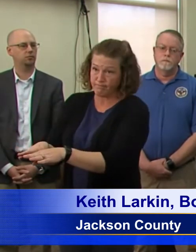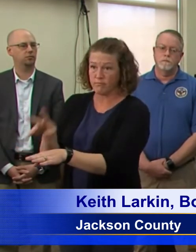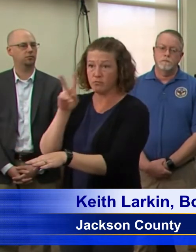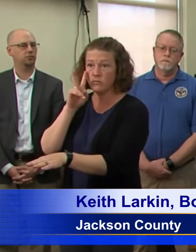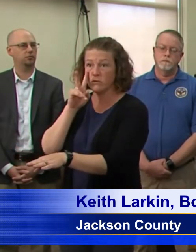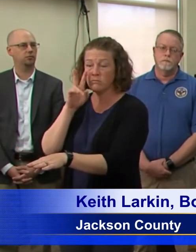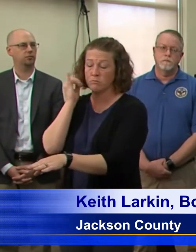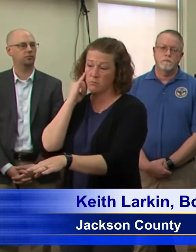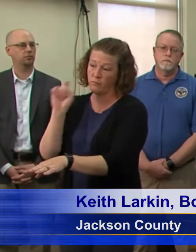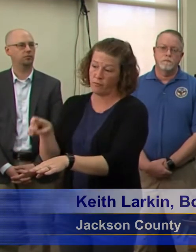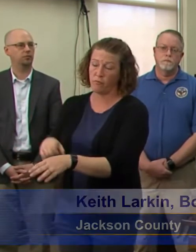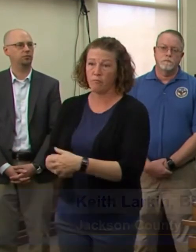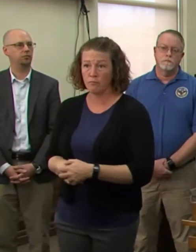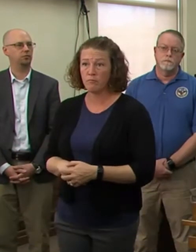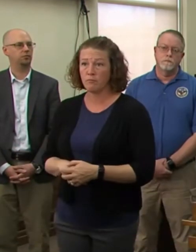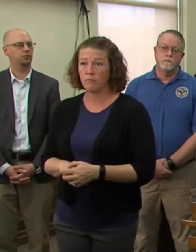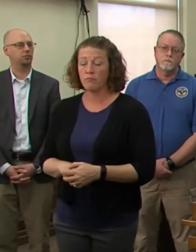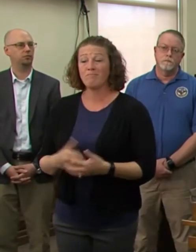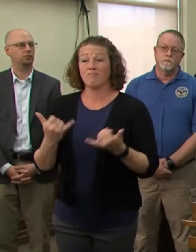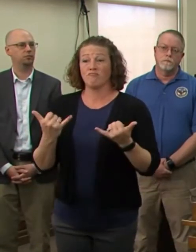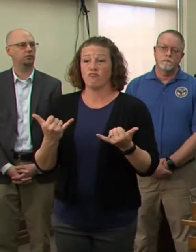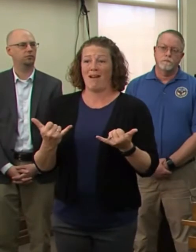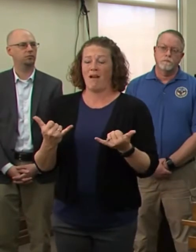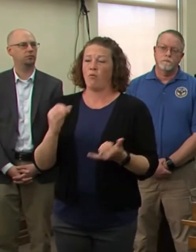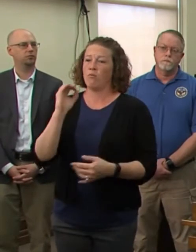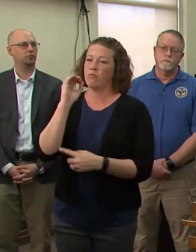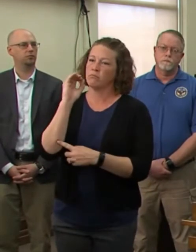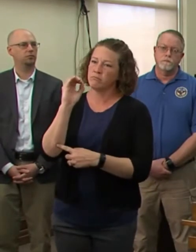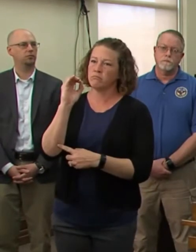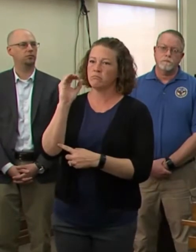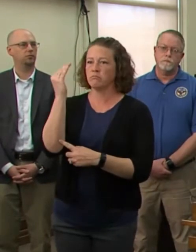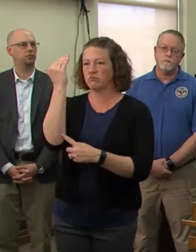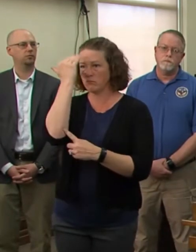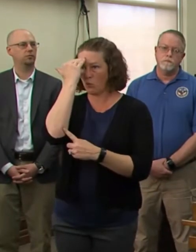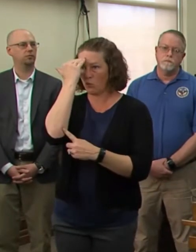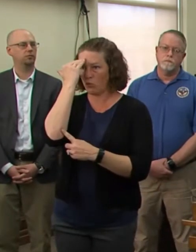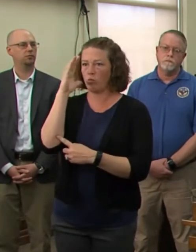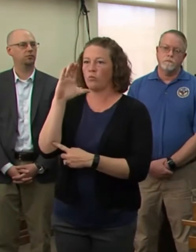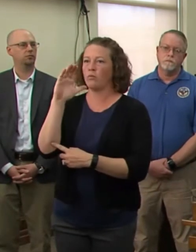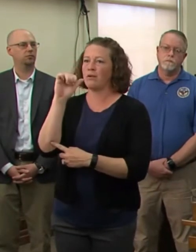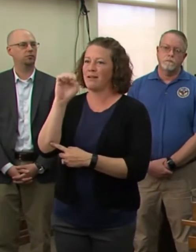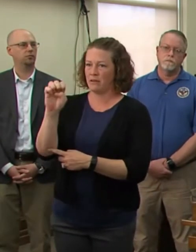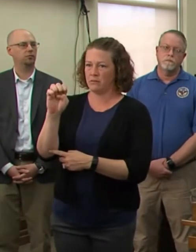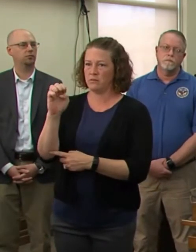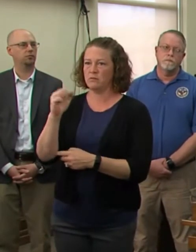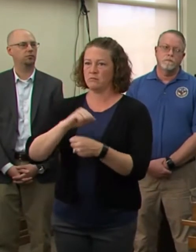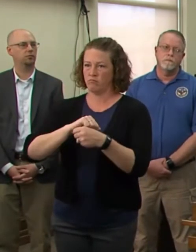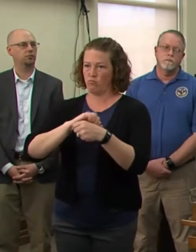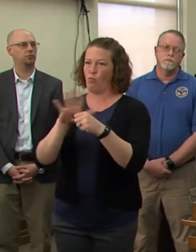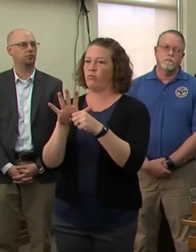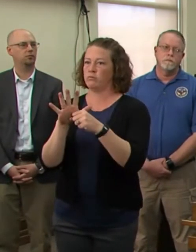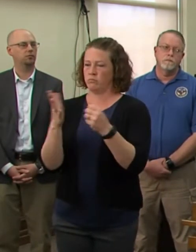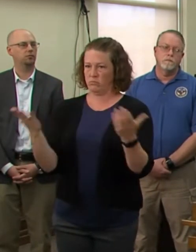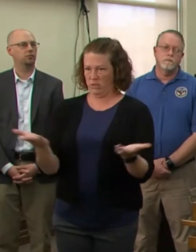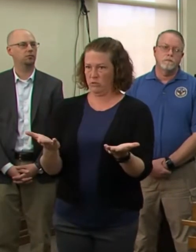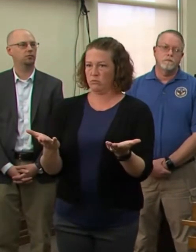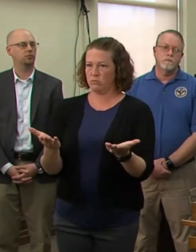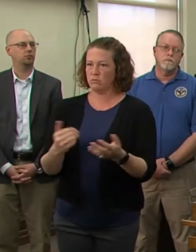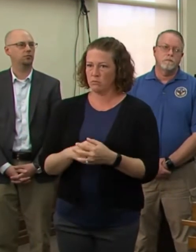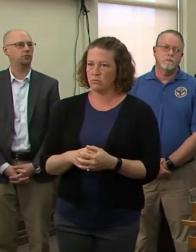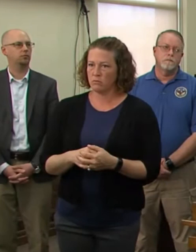As of this moment, there are no known cases of COVID-19 in Jackson County. Your efforts to implement social distancing